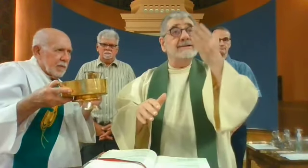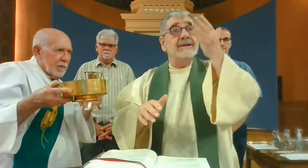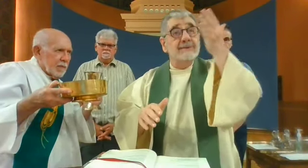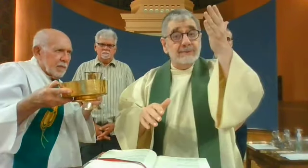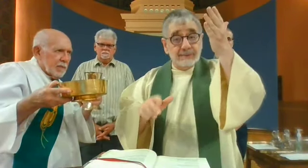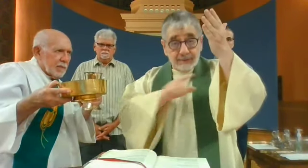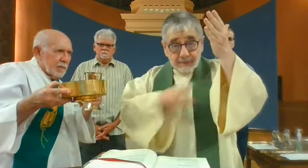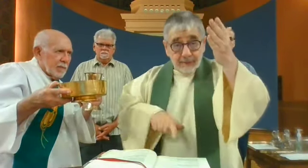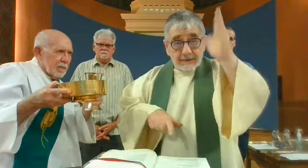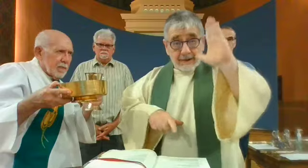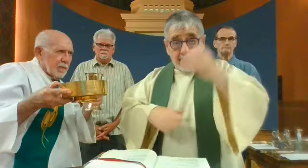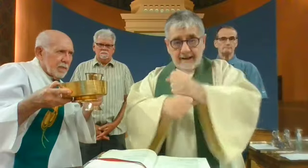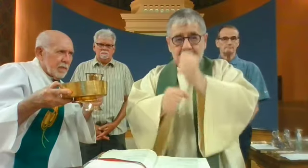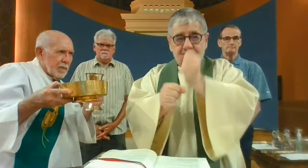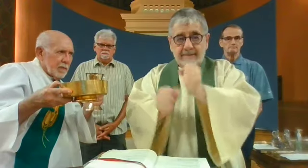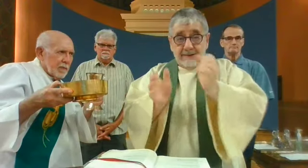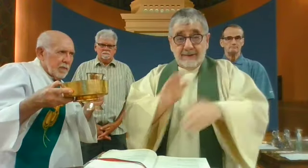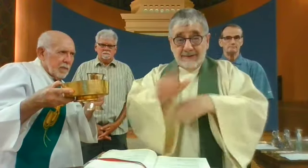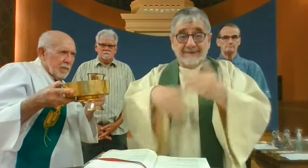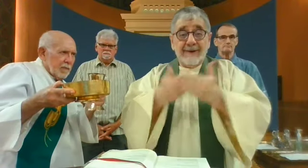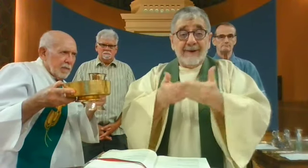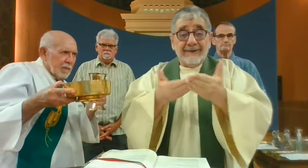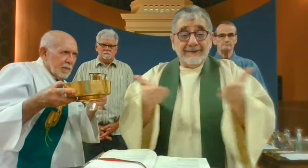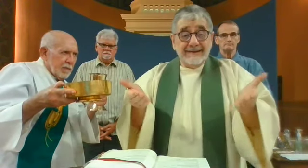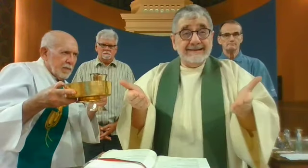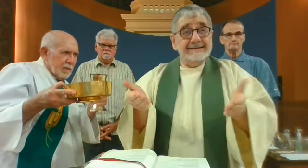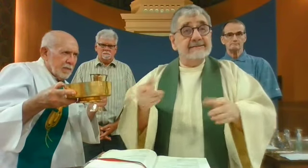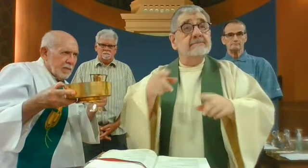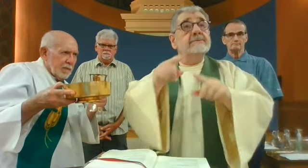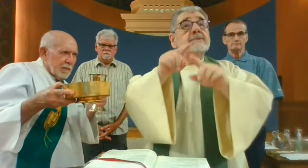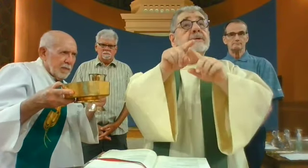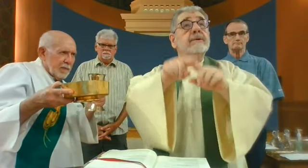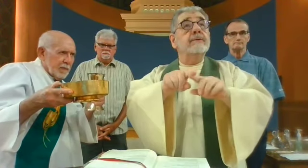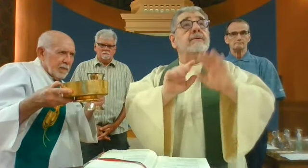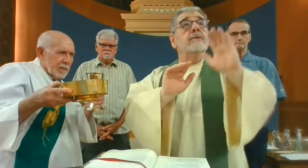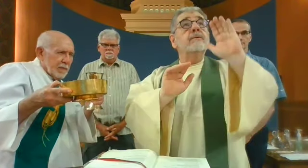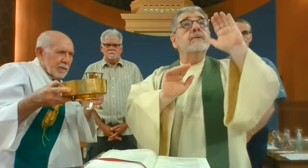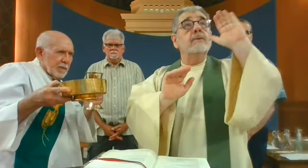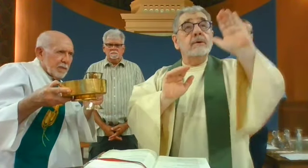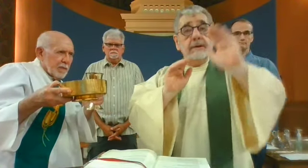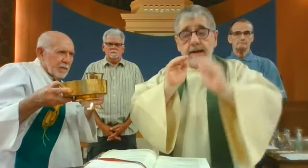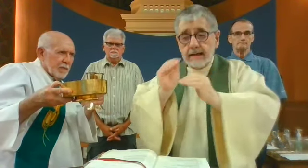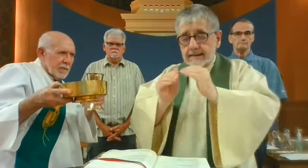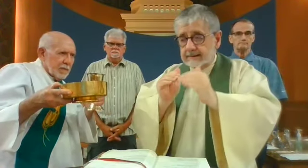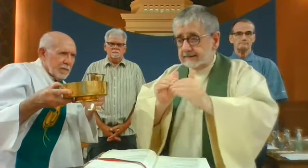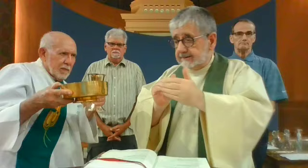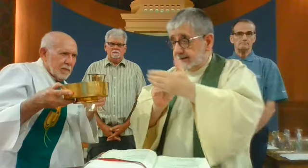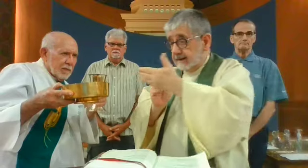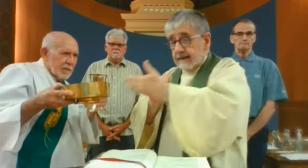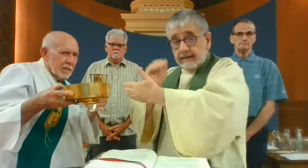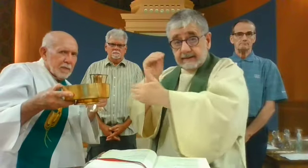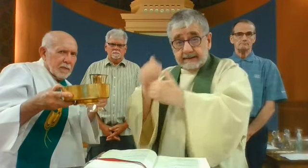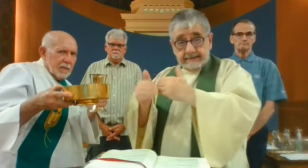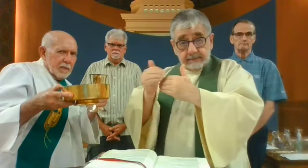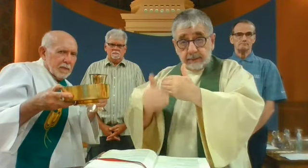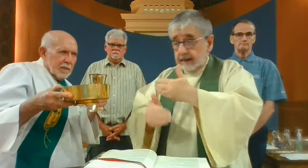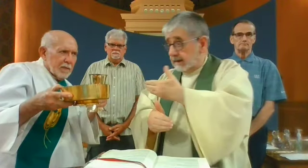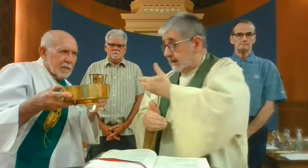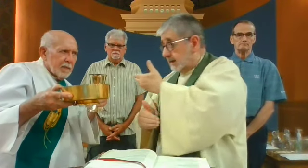blessed are you, Lord God, maker of all things, for through your goodness we